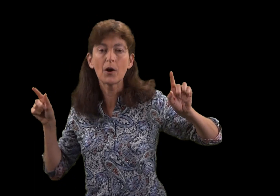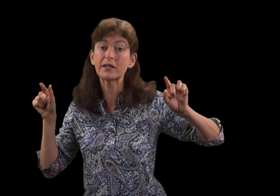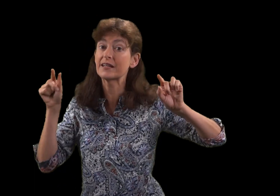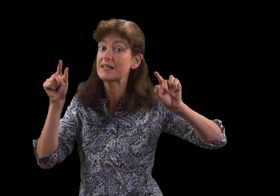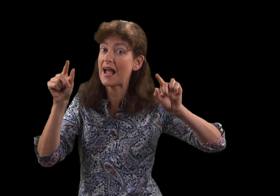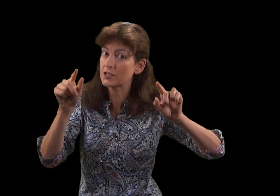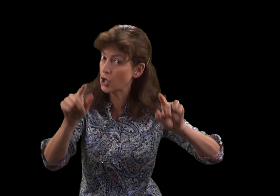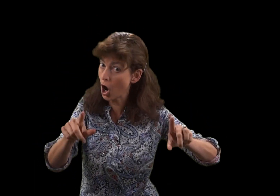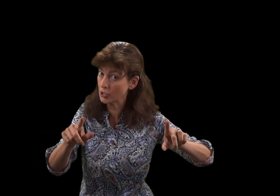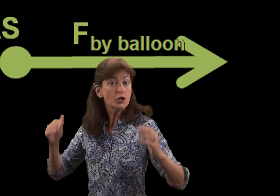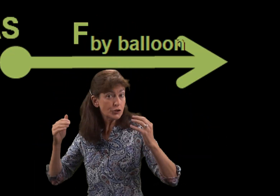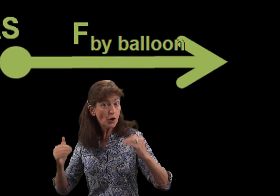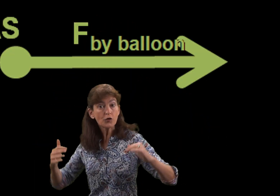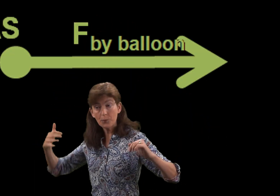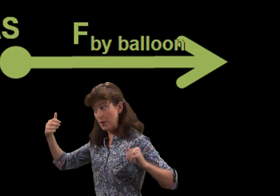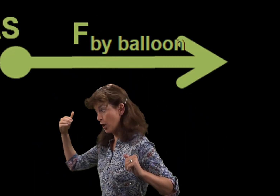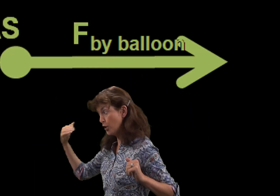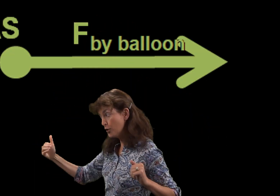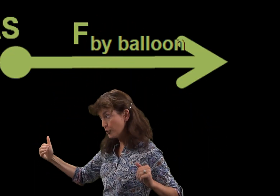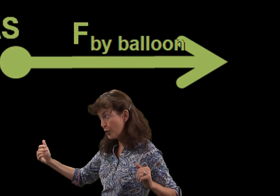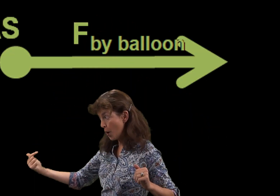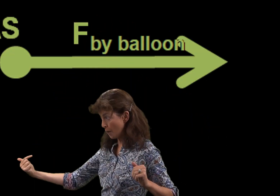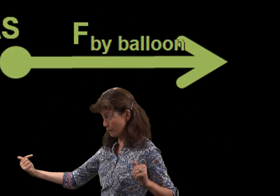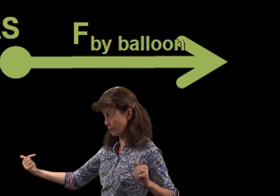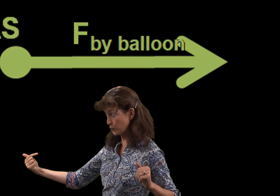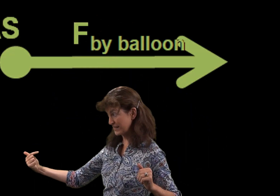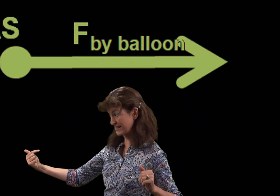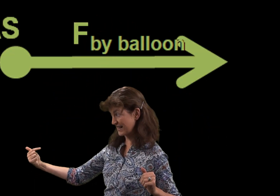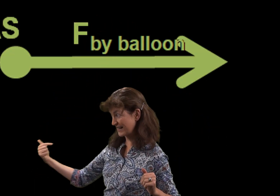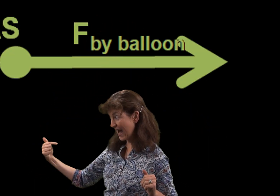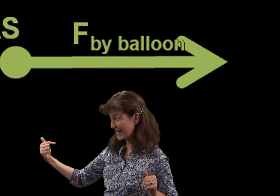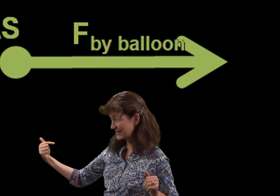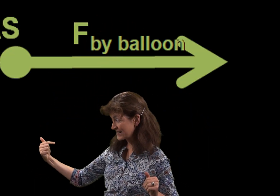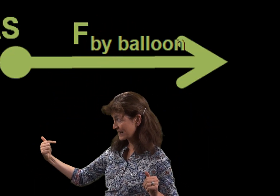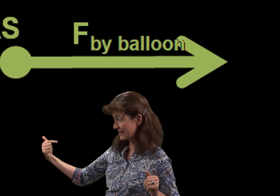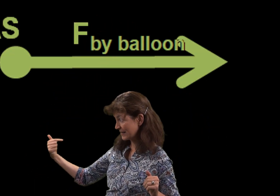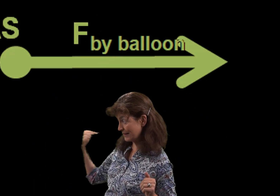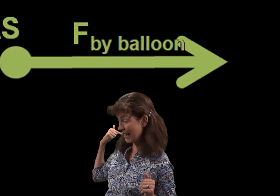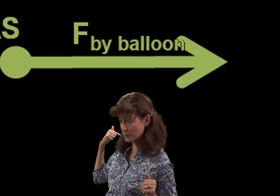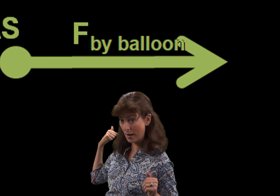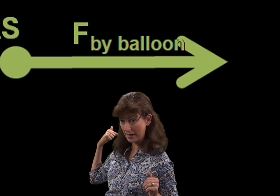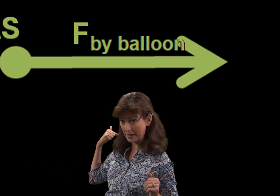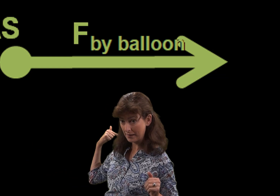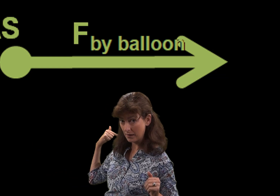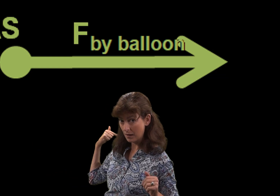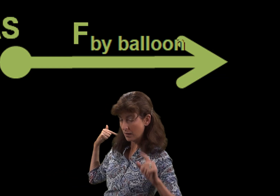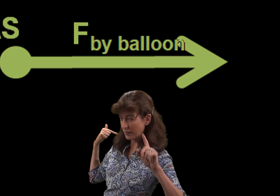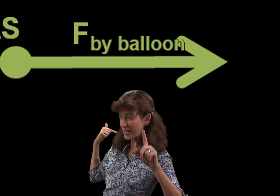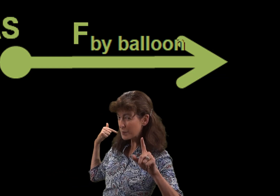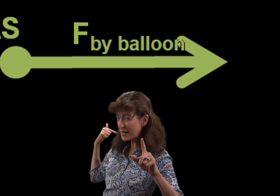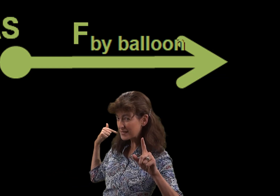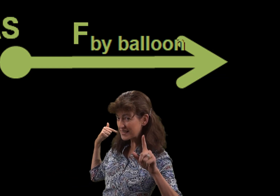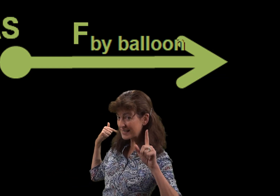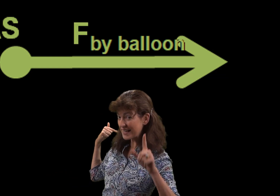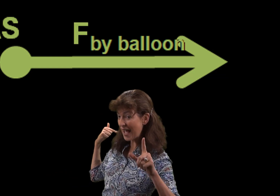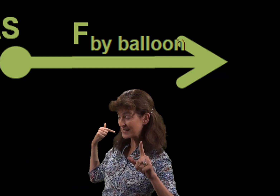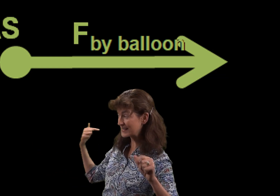body that it acts on. So the balloon forces the gas that way. That makes the gas